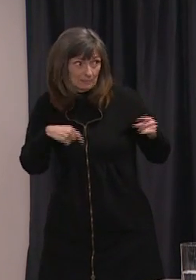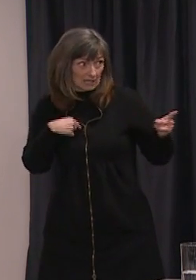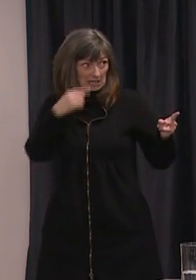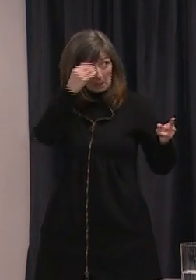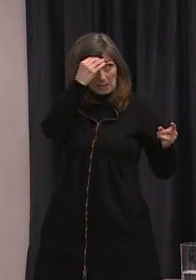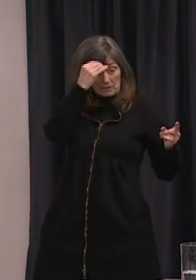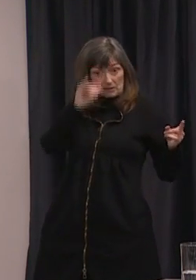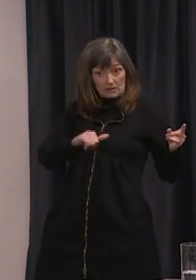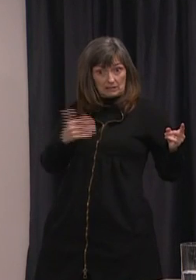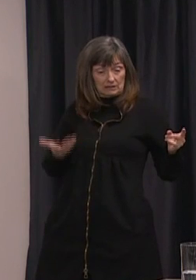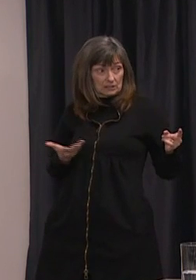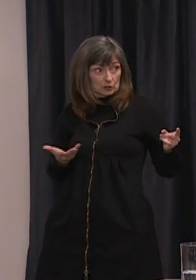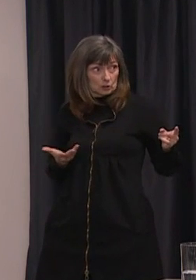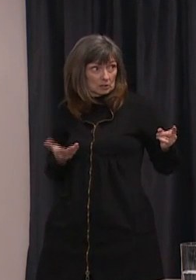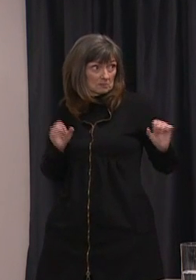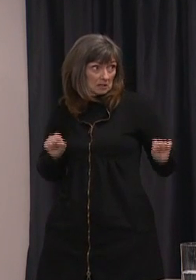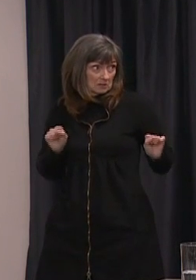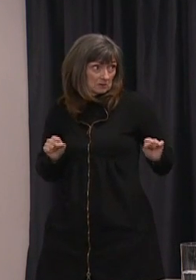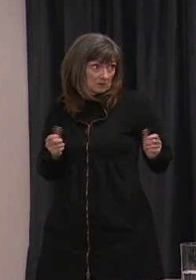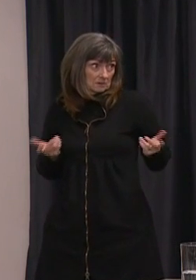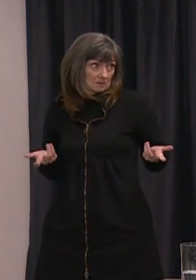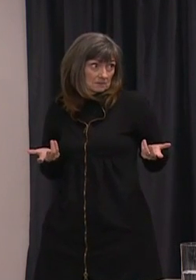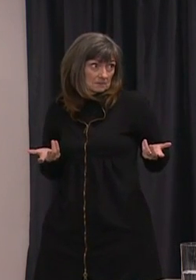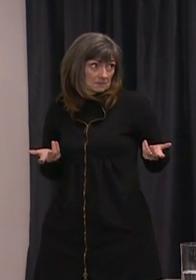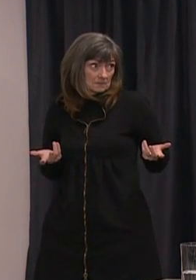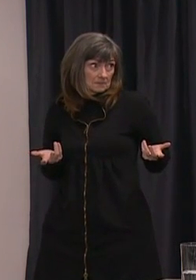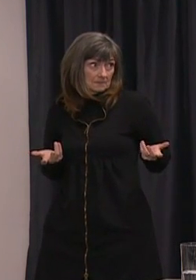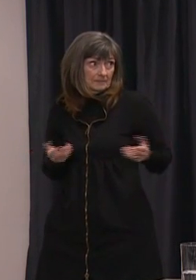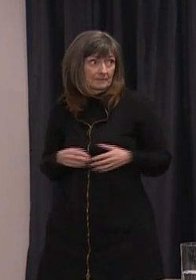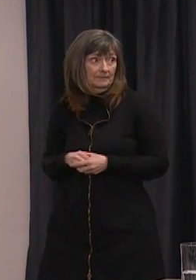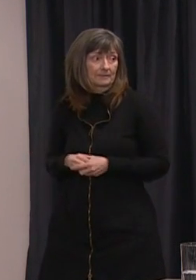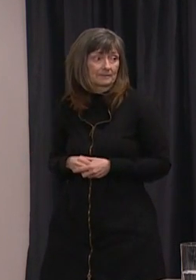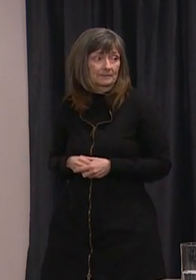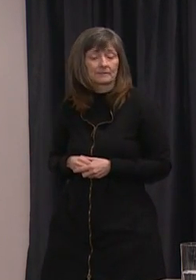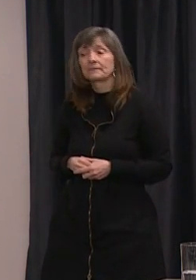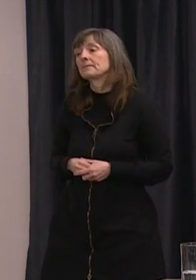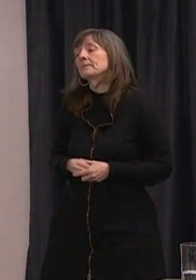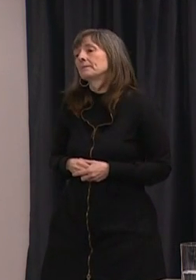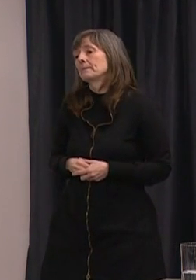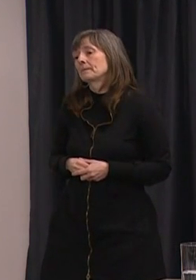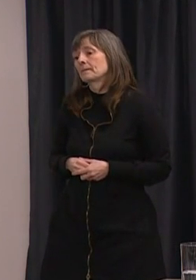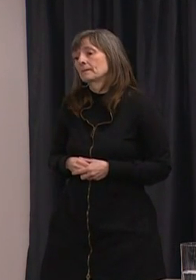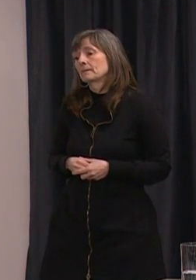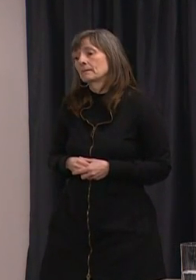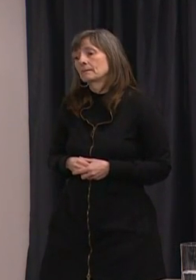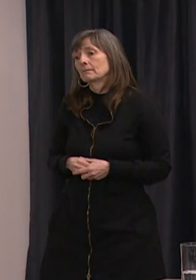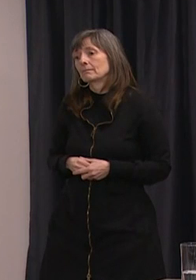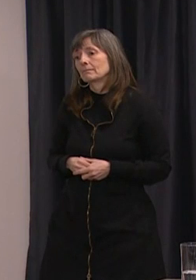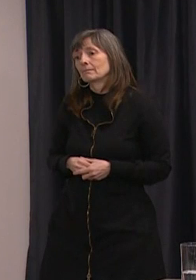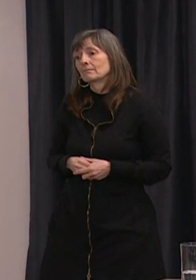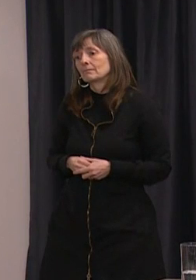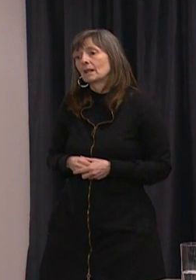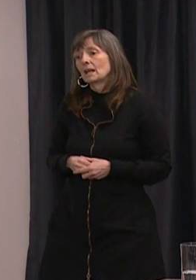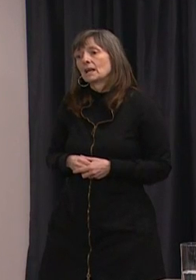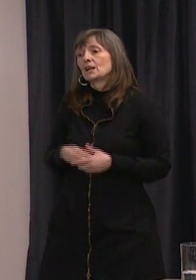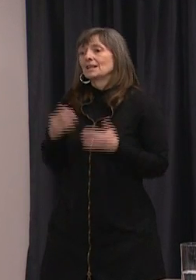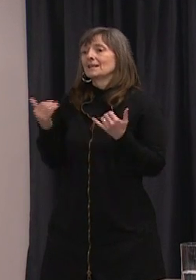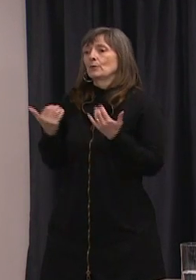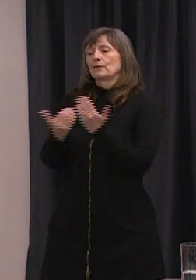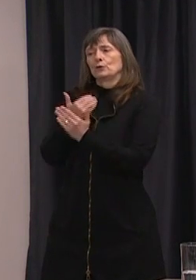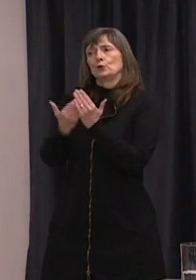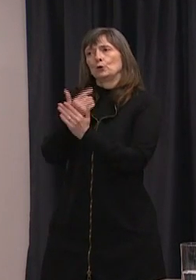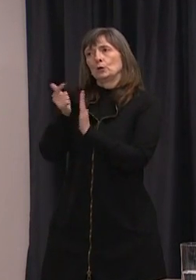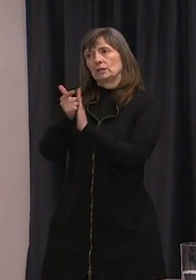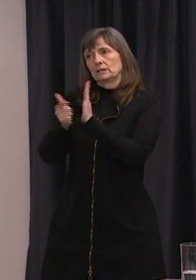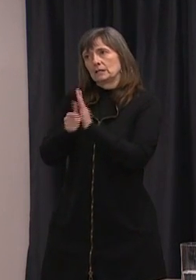that something that that is within the realm of discussion at this point? So we have really good new strong public health legislation